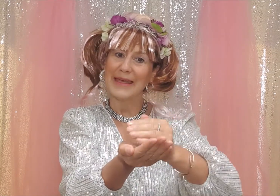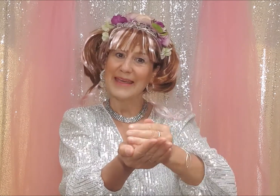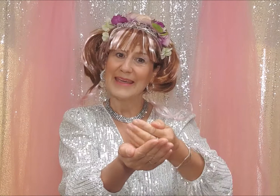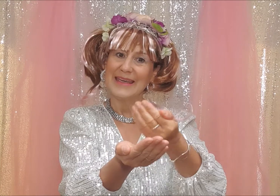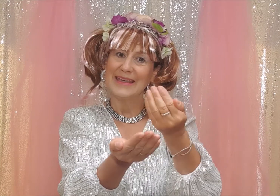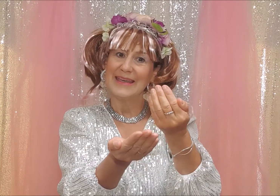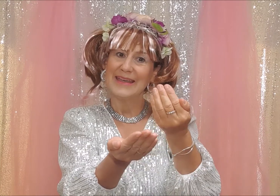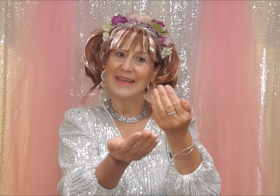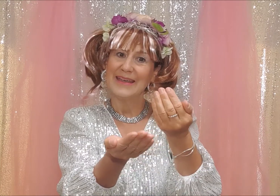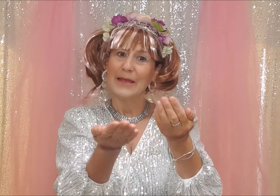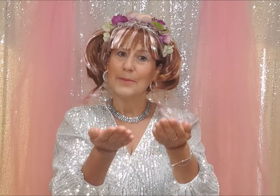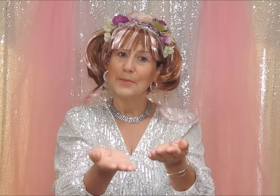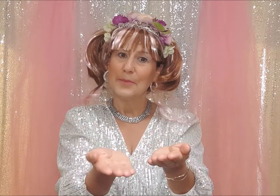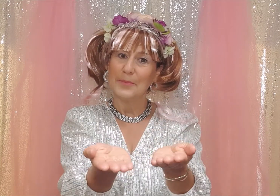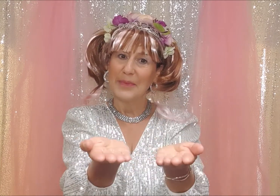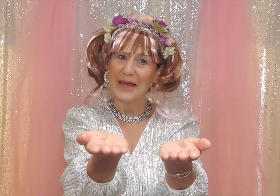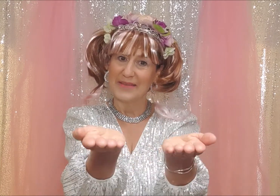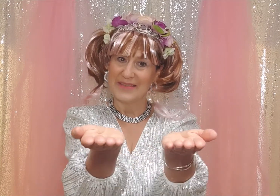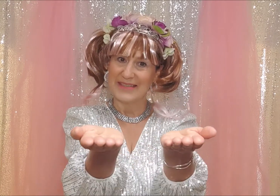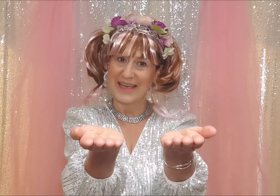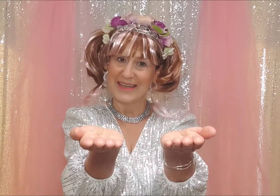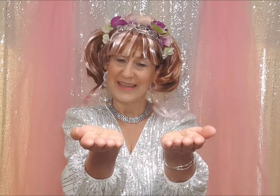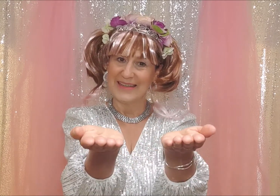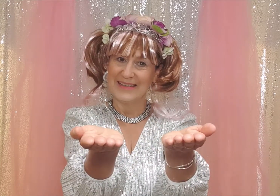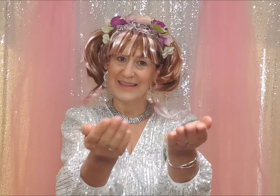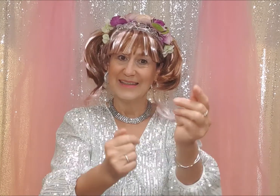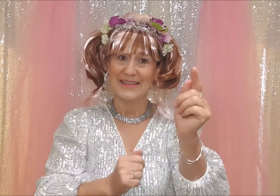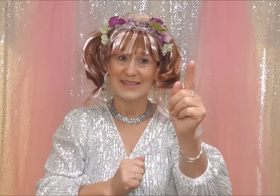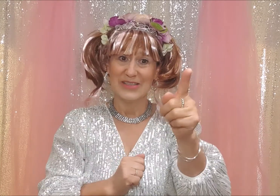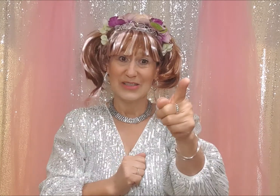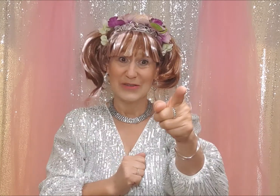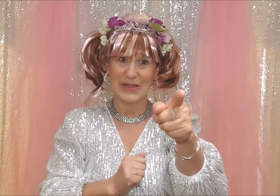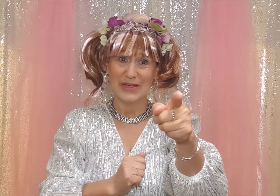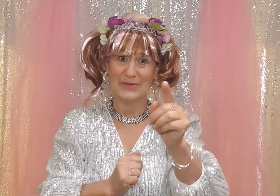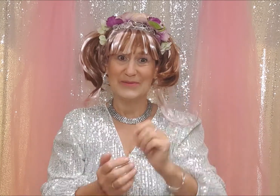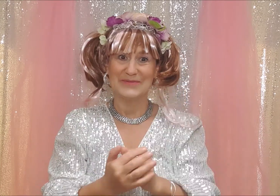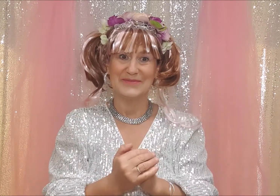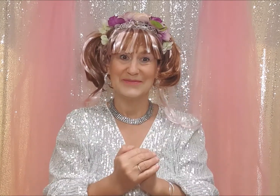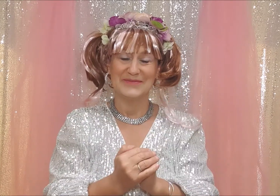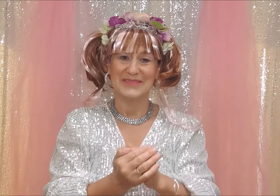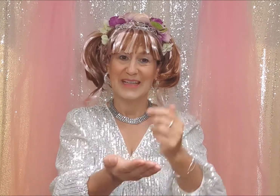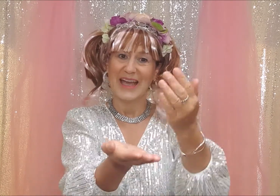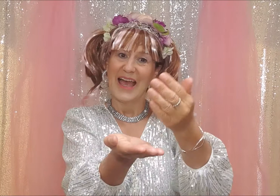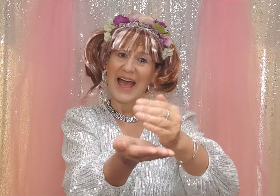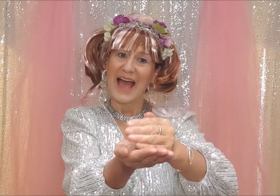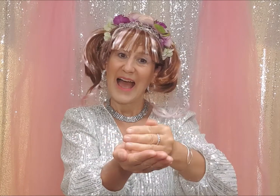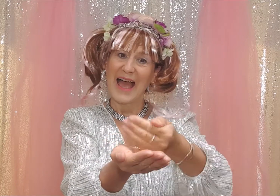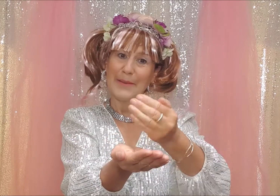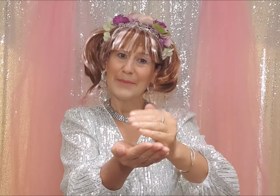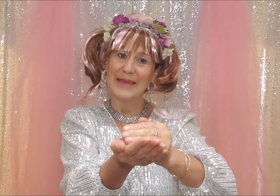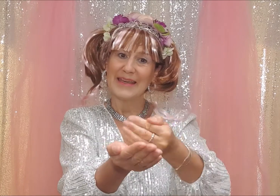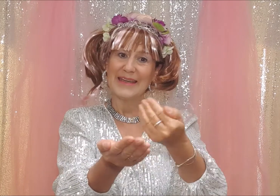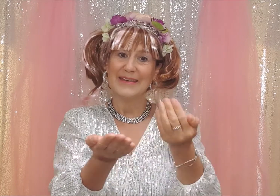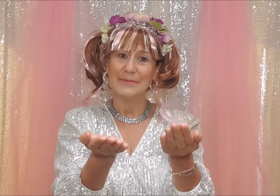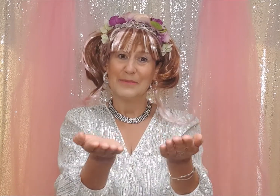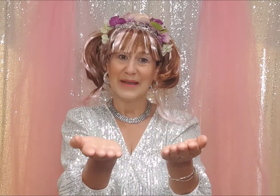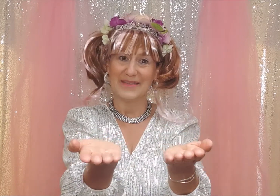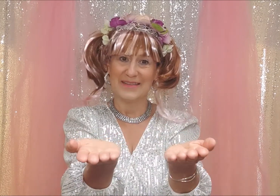happy birthday to you happy birthday